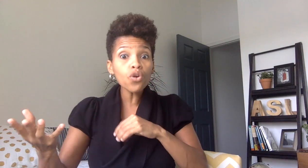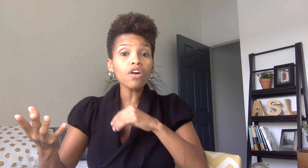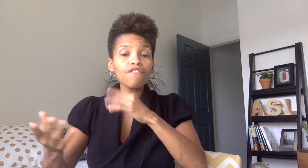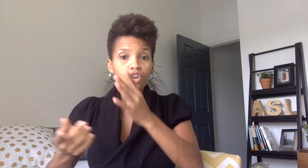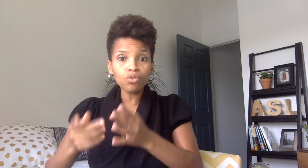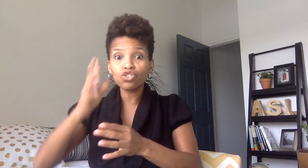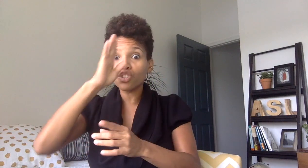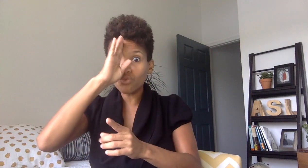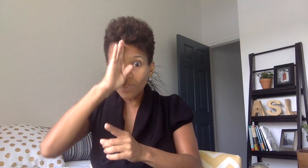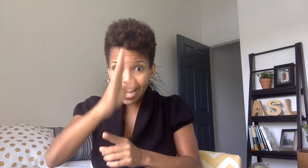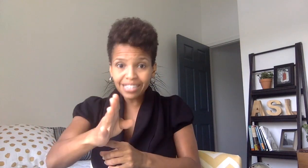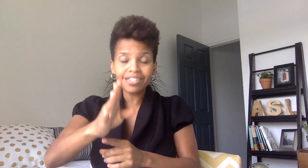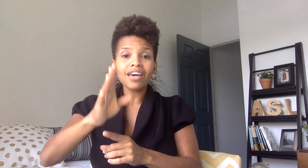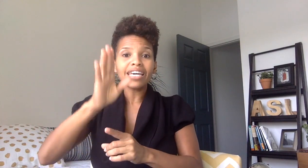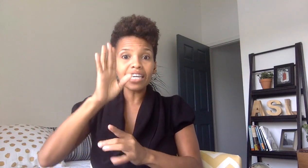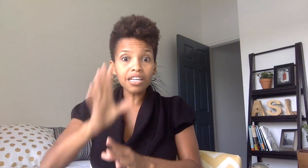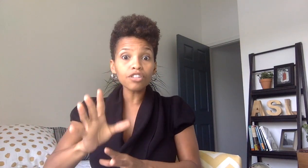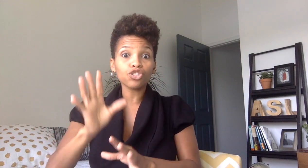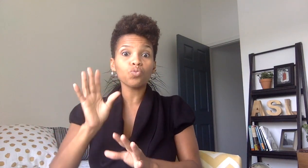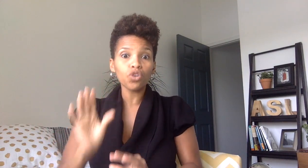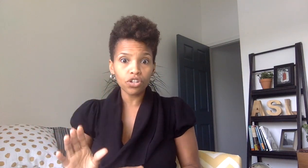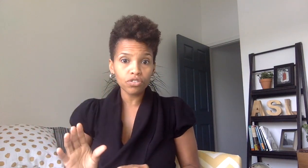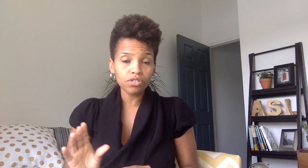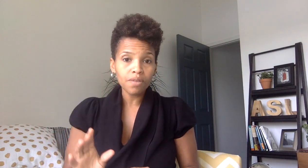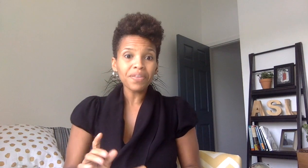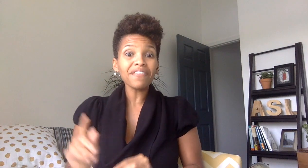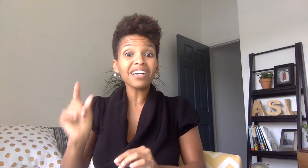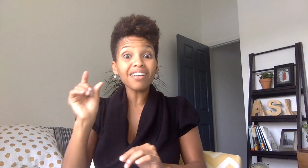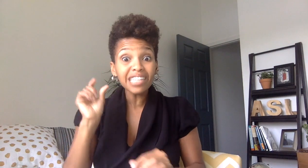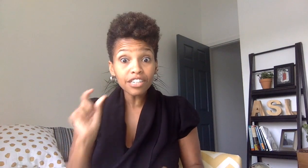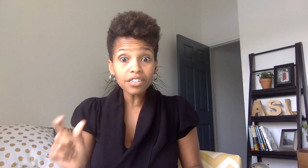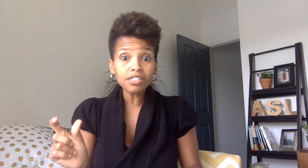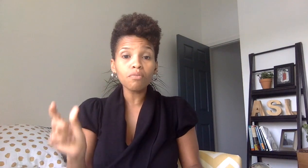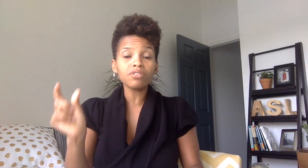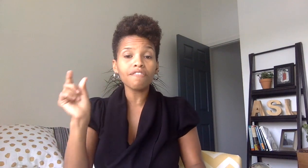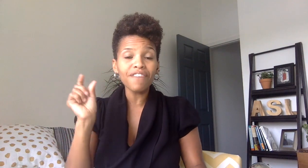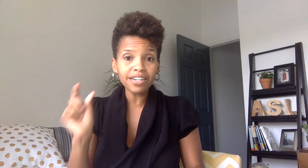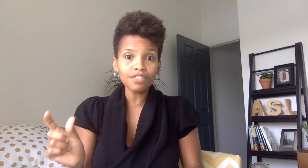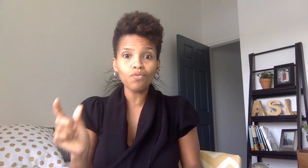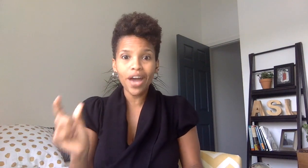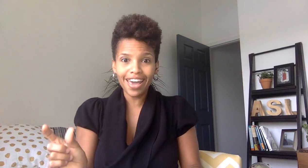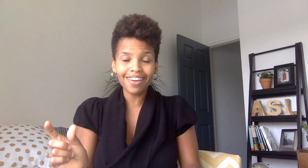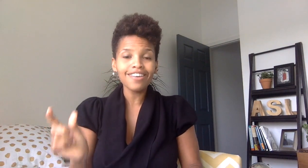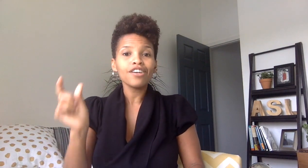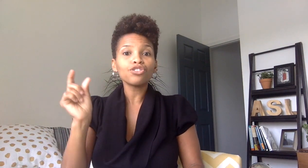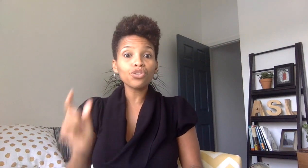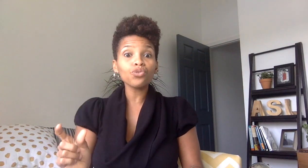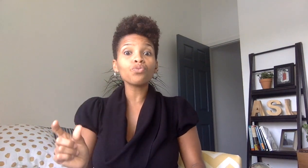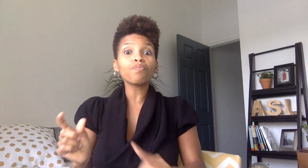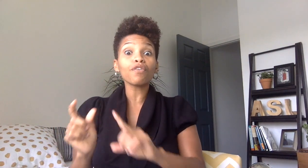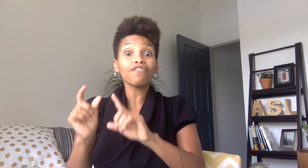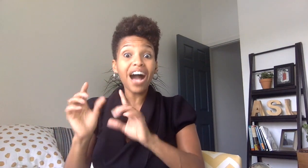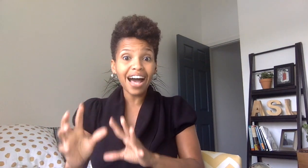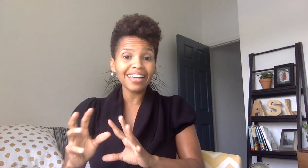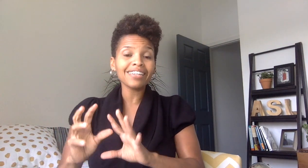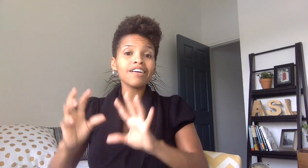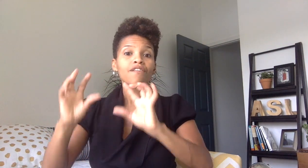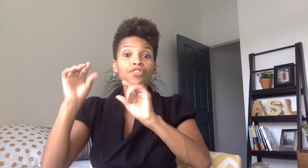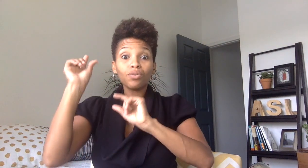of those direct english words and the clearest most effective way to provide those